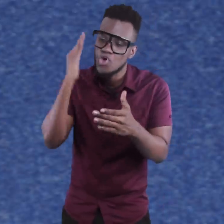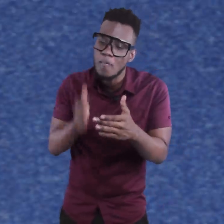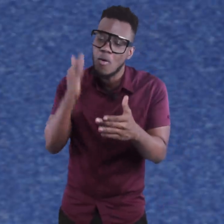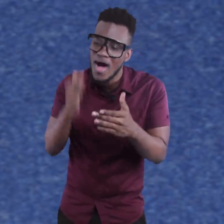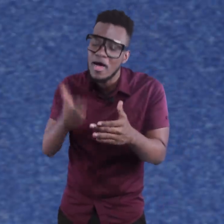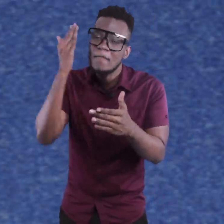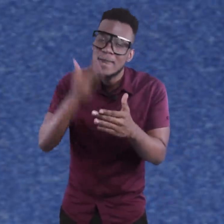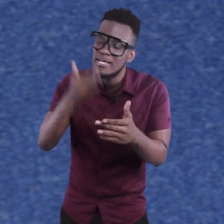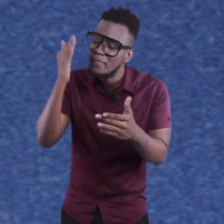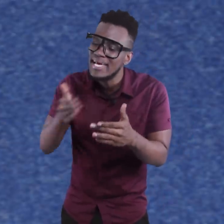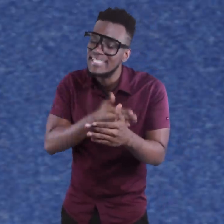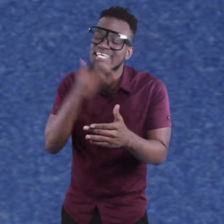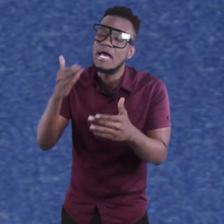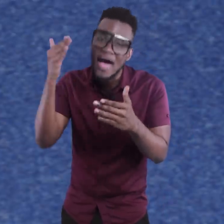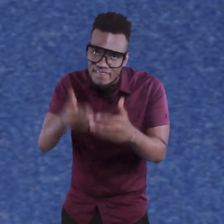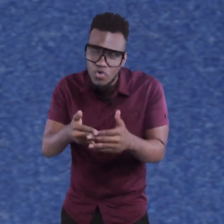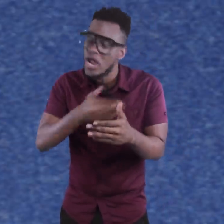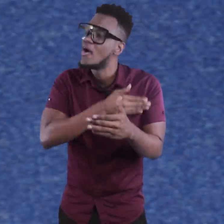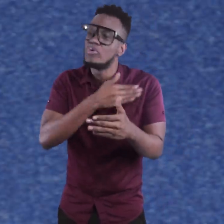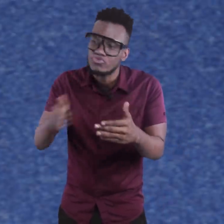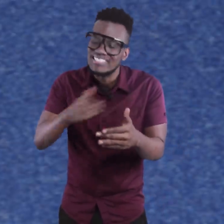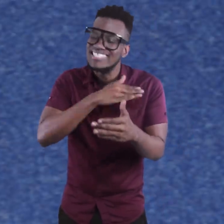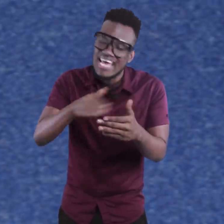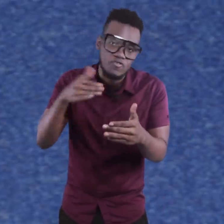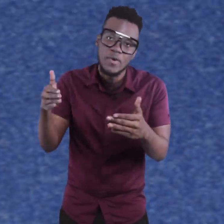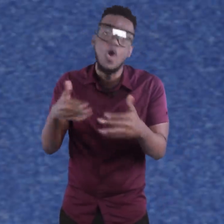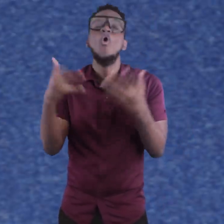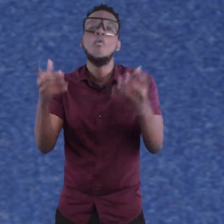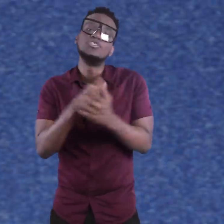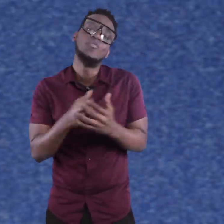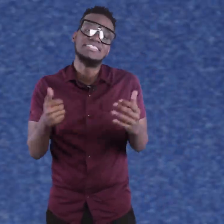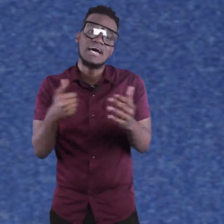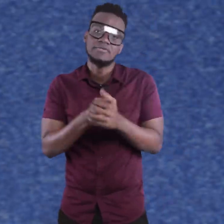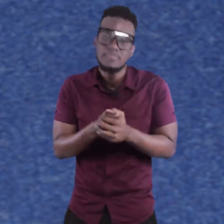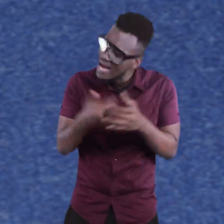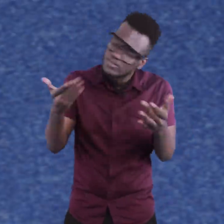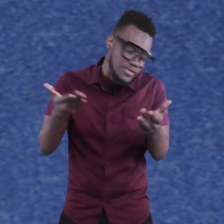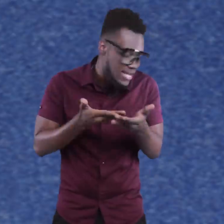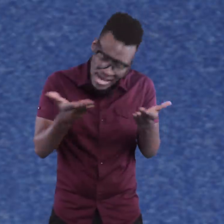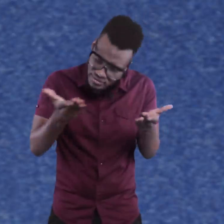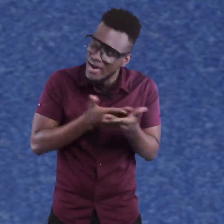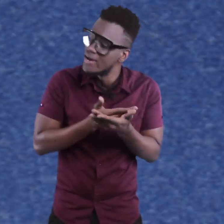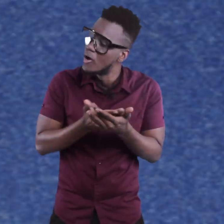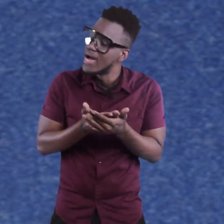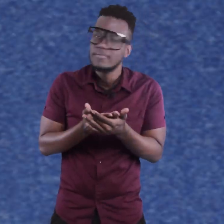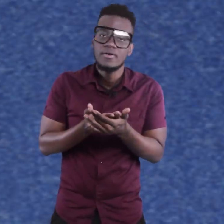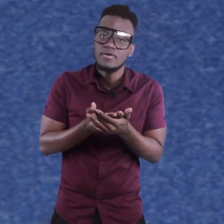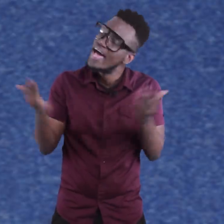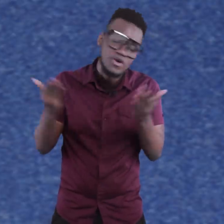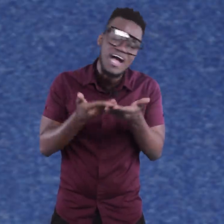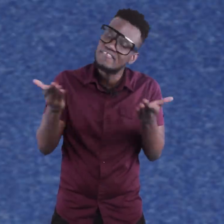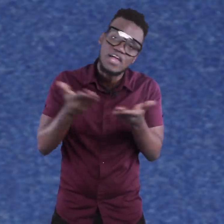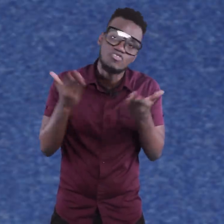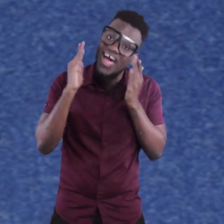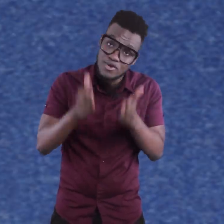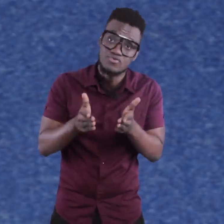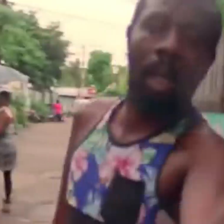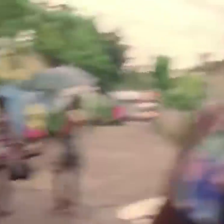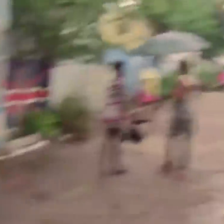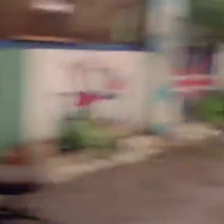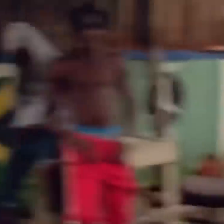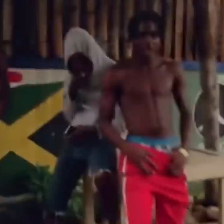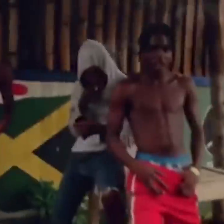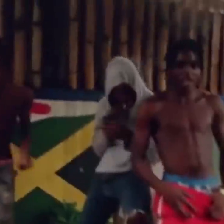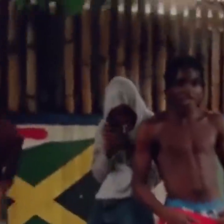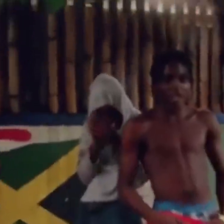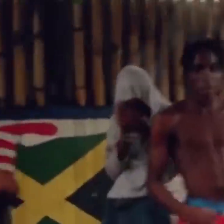yo, this is the number one on the playlist in my phone and I'm going to just rinse it everywhere I go. You want song? Talk to it. Talk to it right now, man. Not none at coffee alone right now.